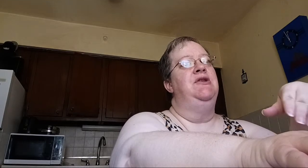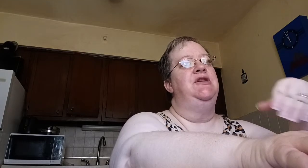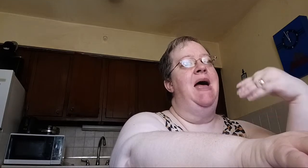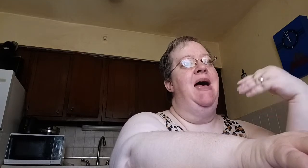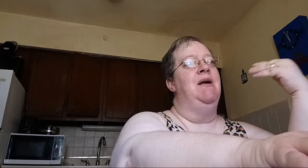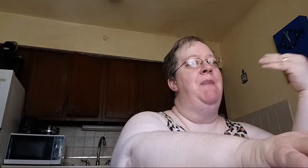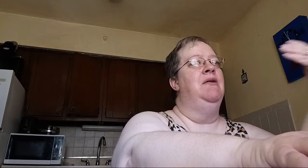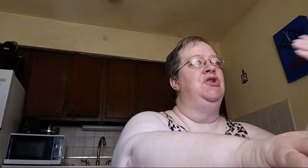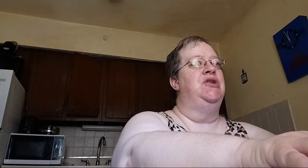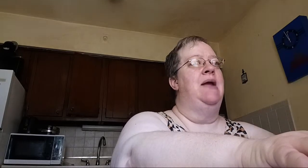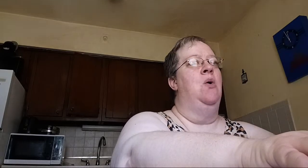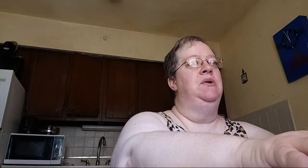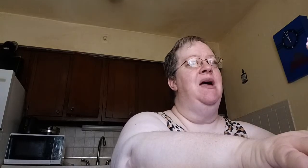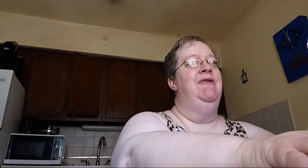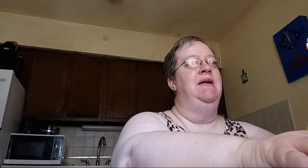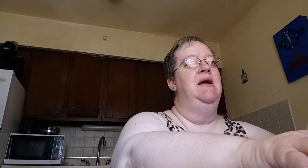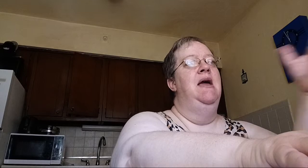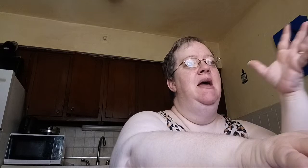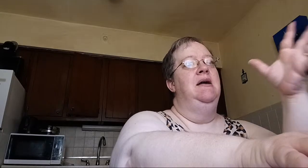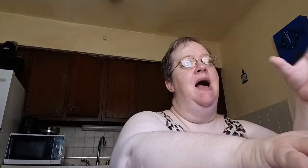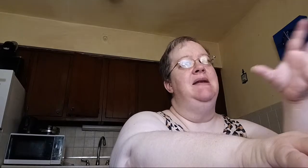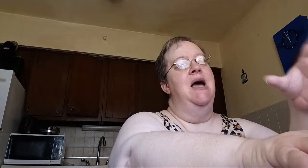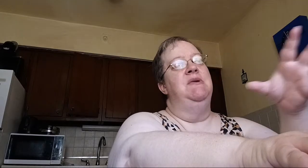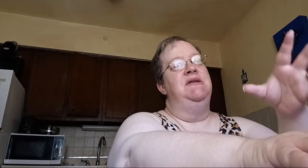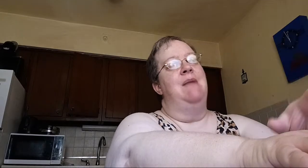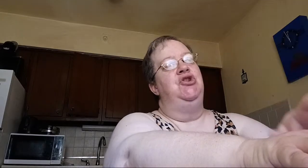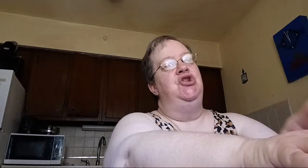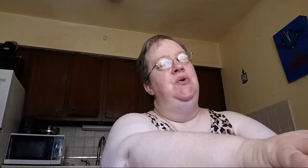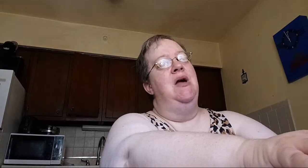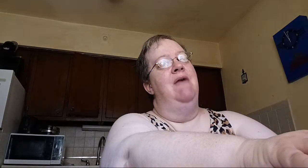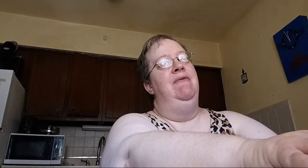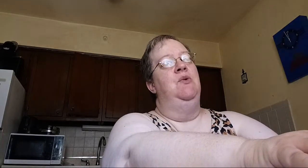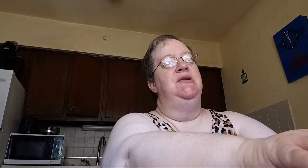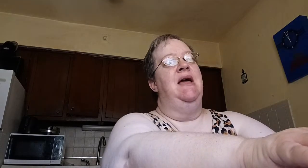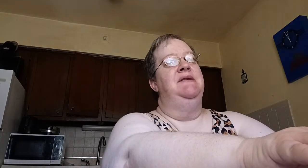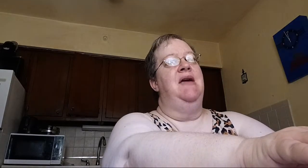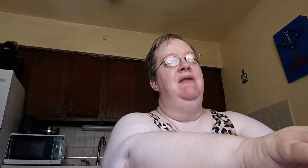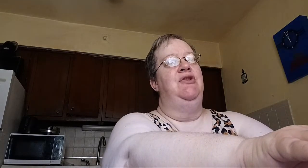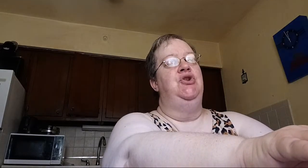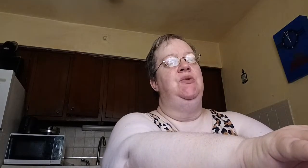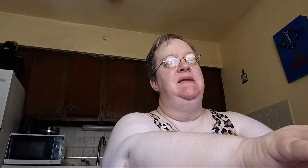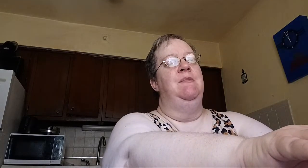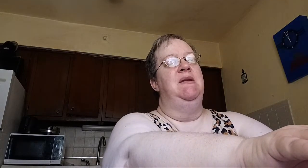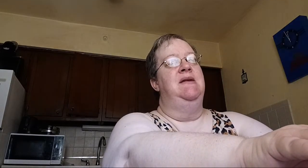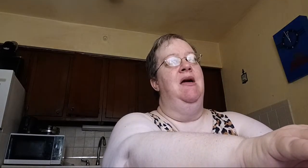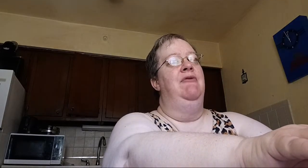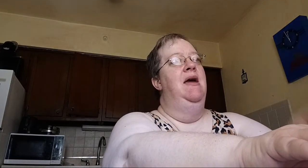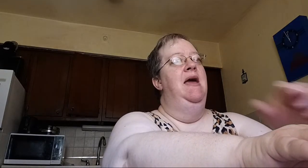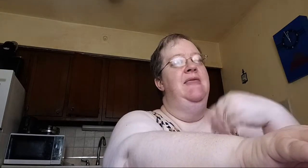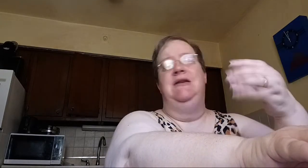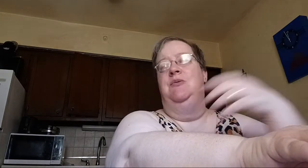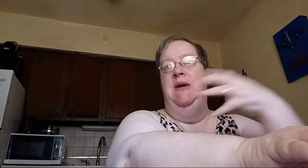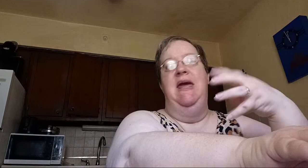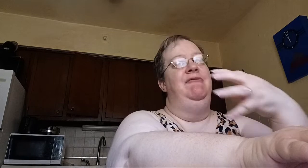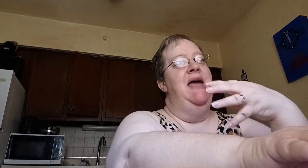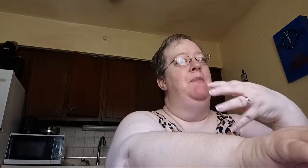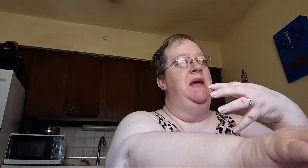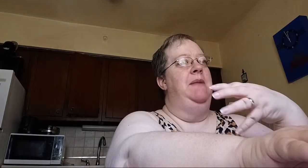So having abolished that old covenant, God has now established a new covenant, which is outside of the Judaism itself. That's what we have now, people.